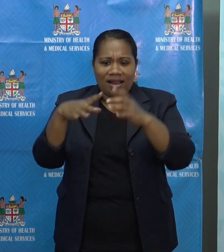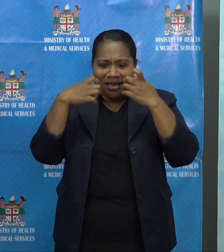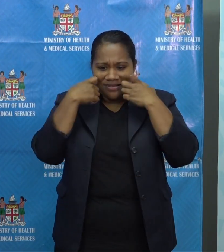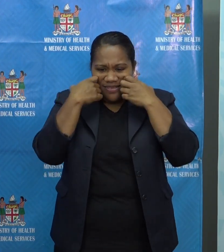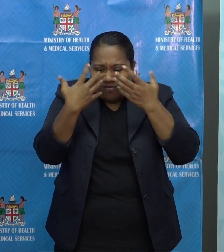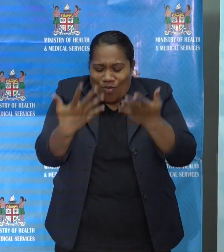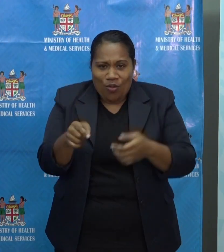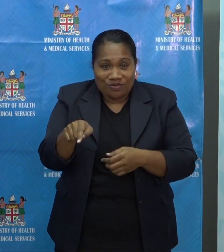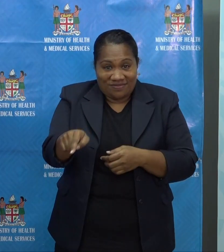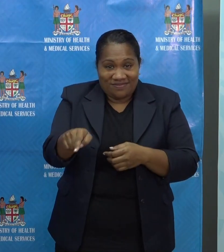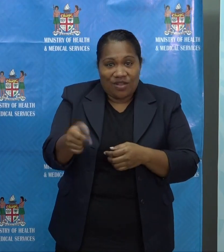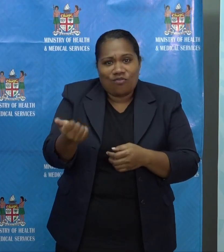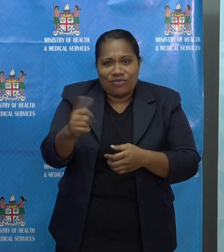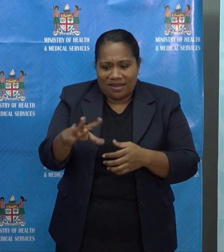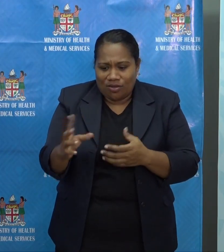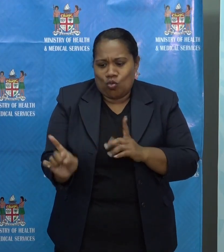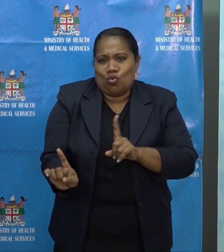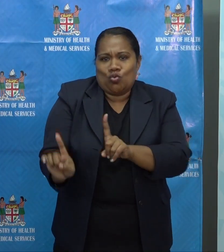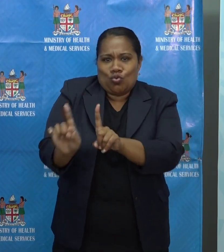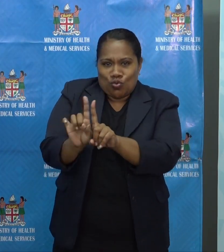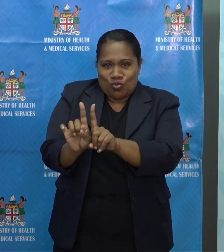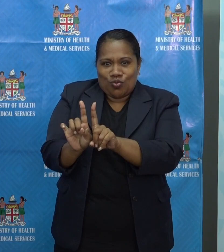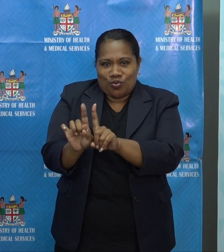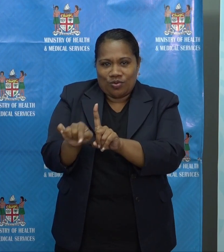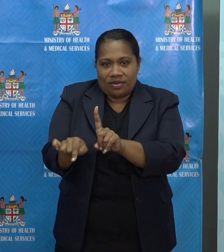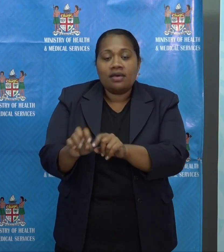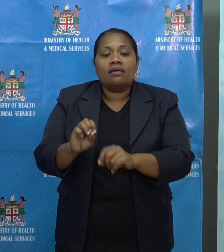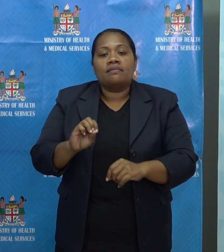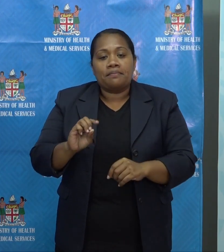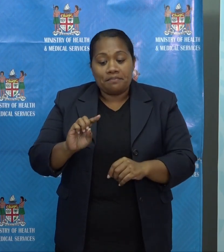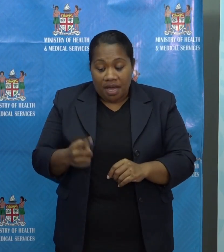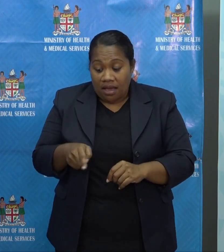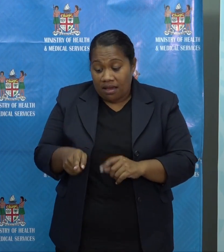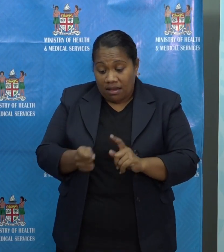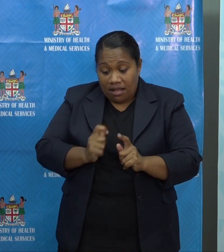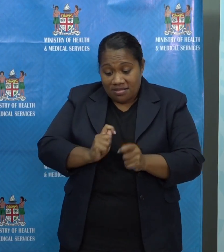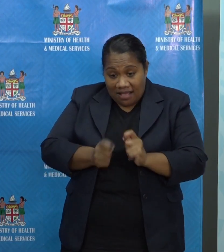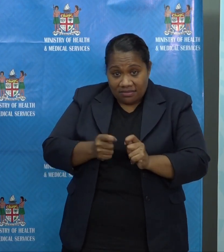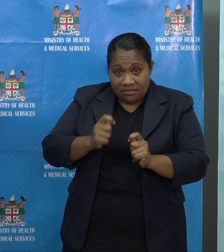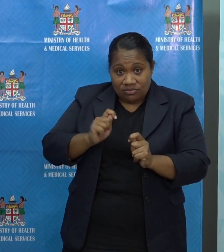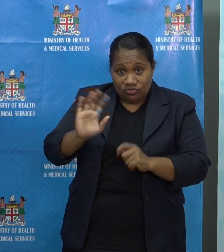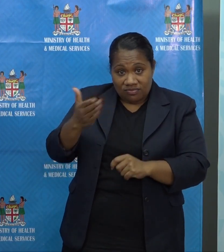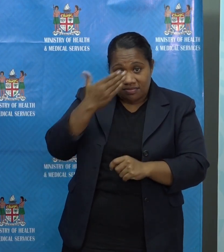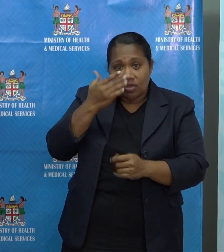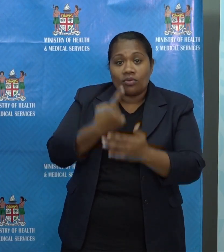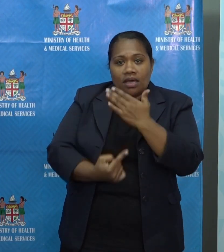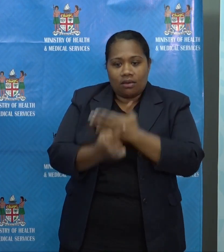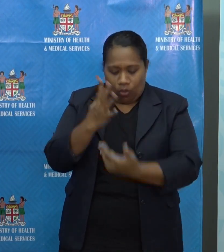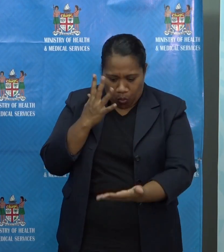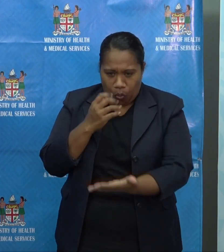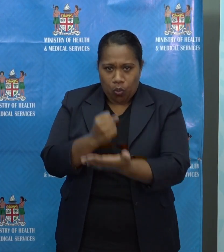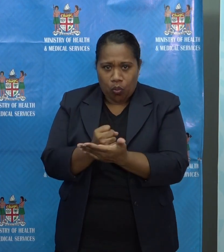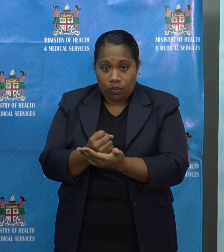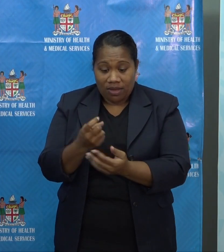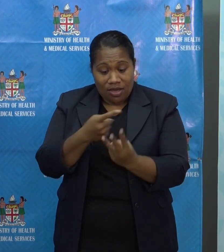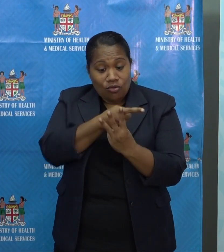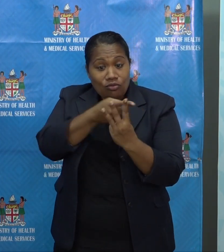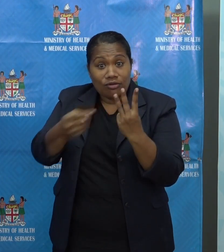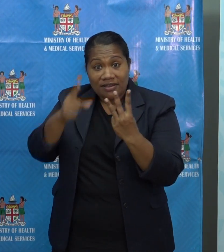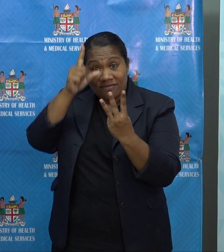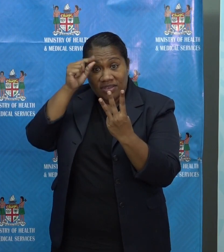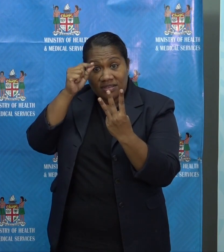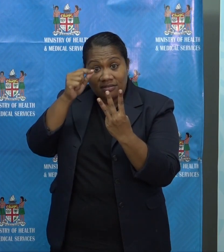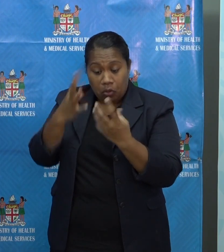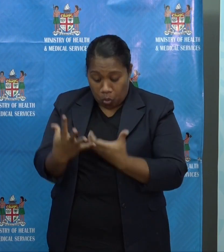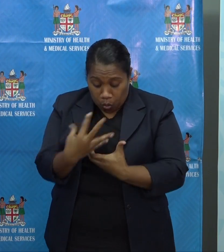However, this test result do confirm that these three Fijians were not contagious while they